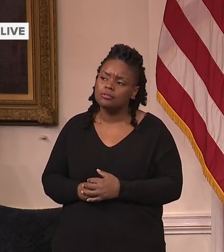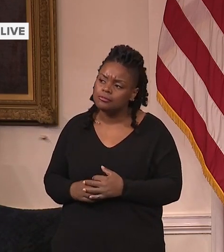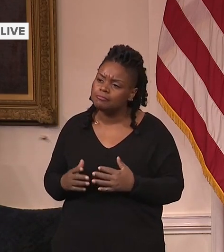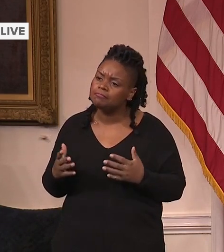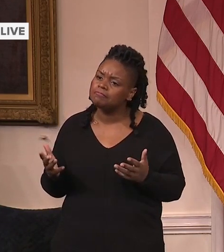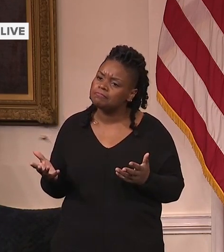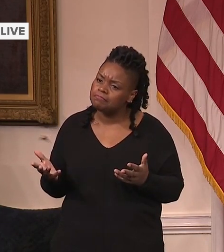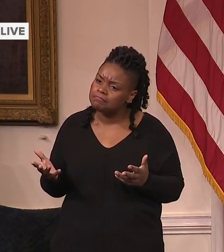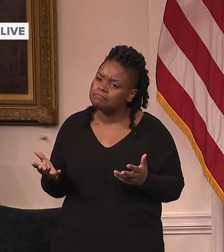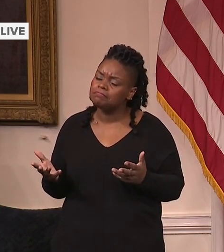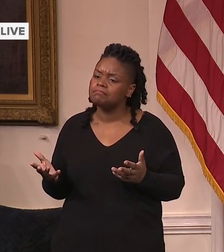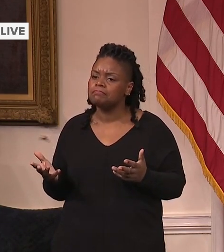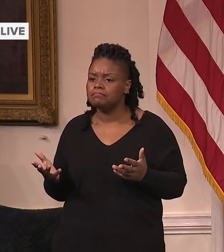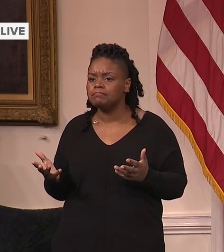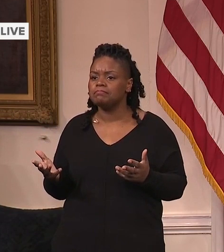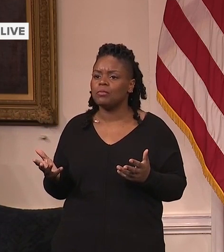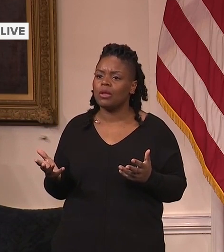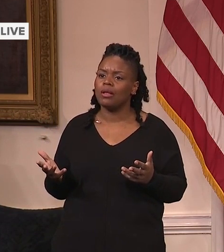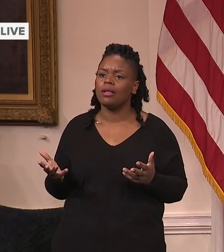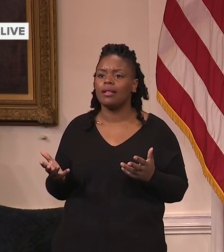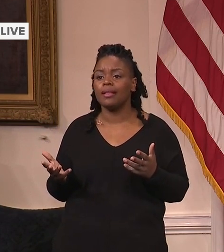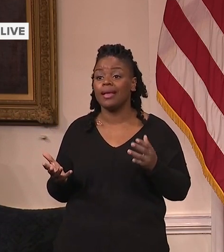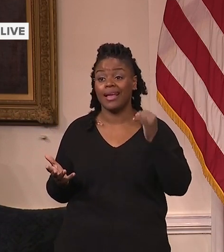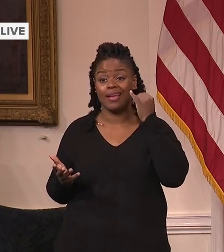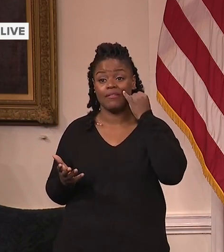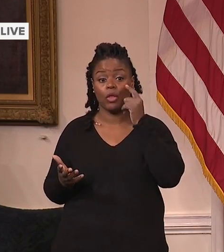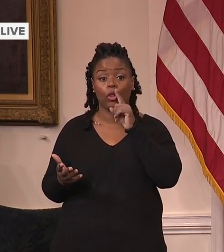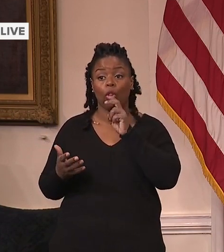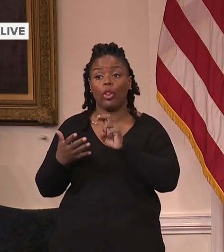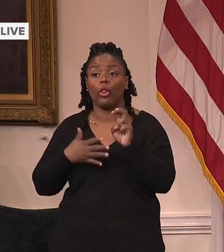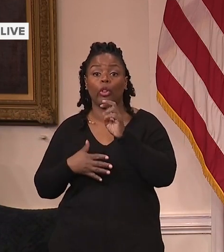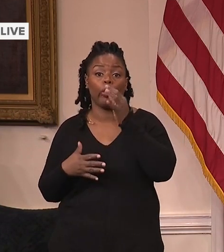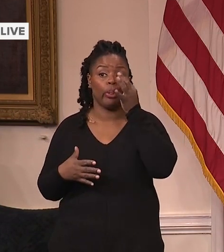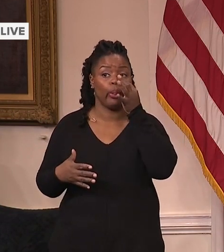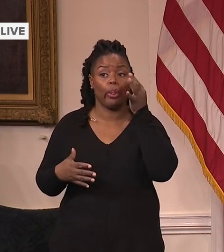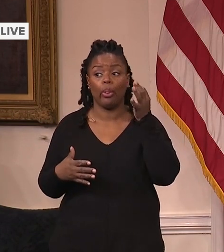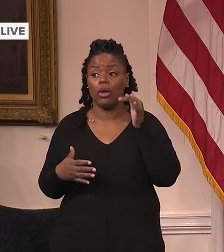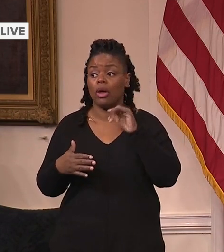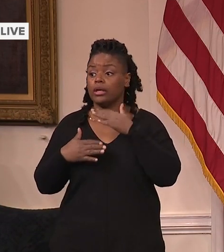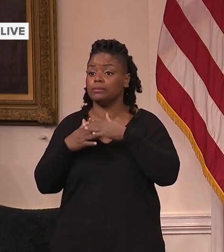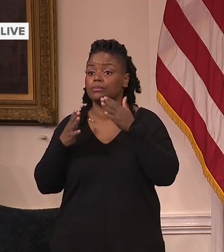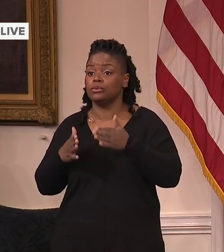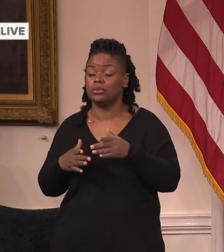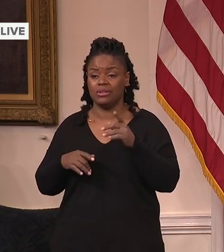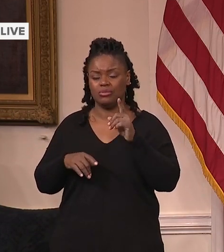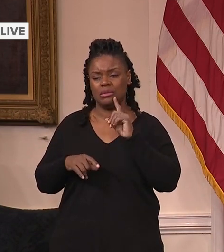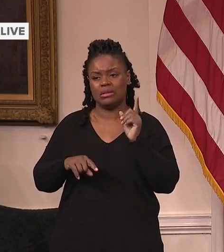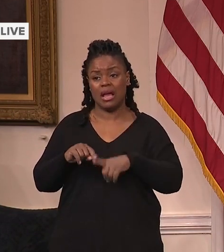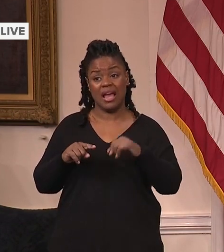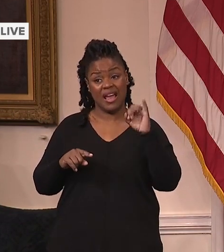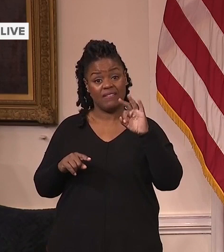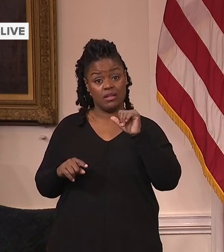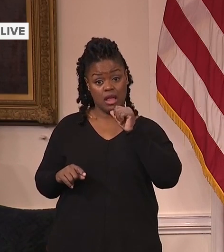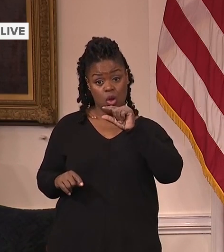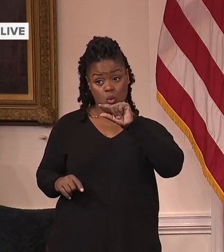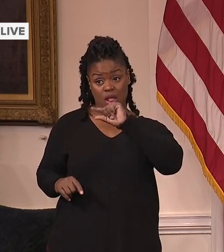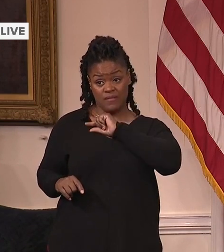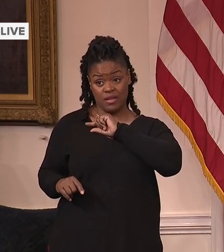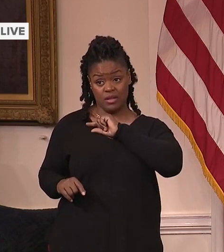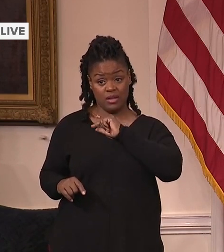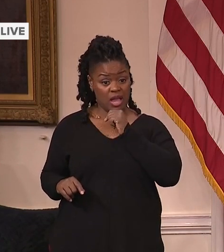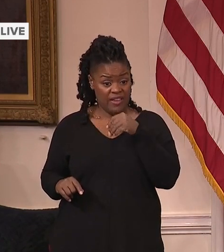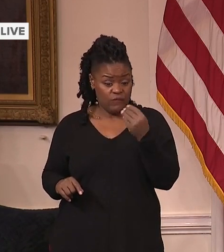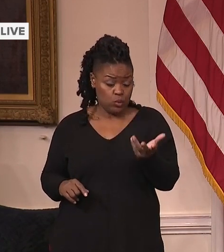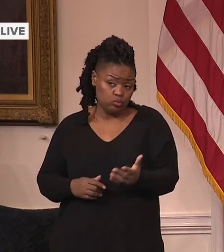They can't get a vaccine, but it just comes up the process. So if you're not qualified, you're not going to get one and you should just